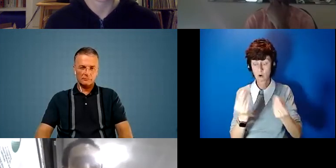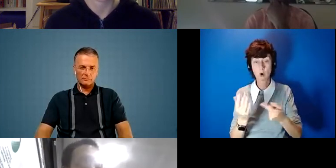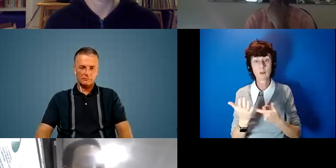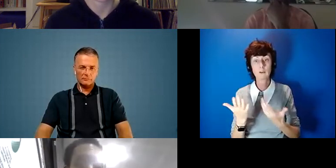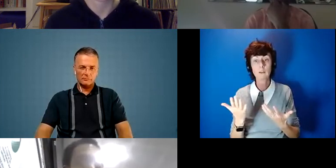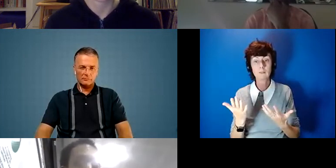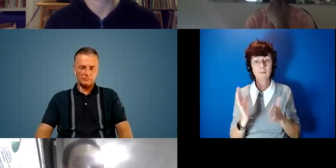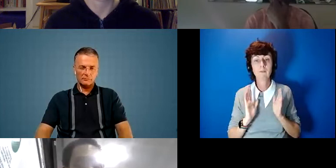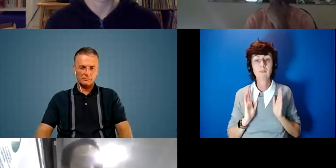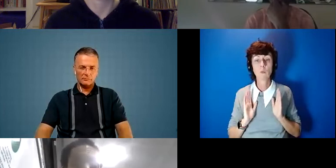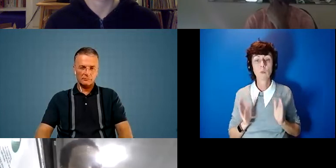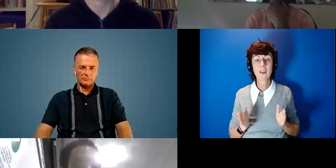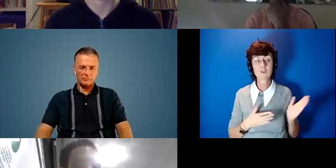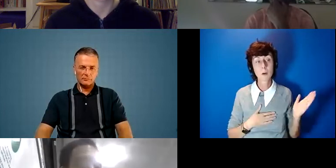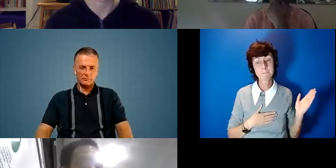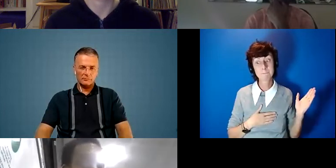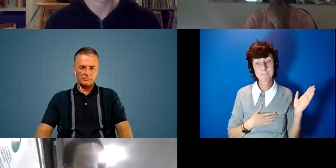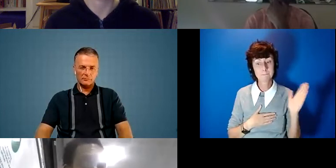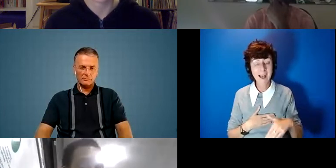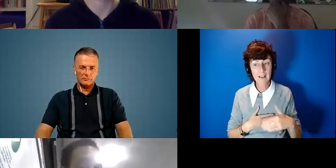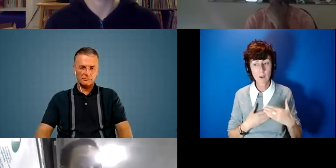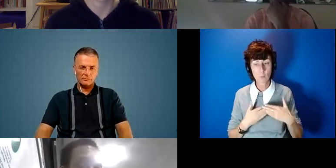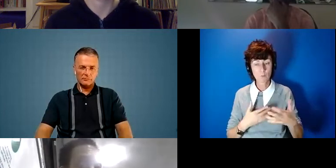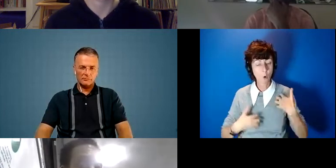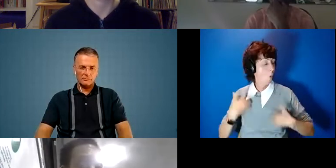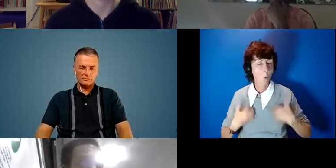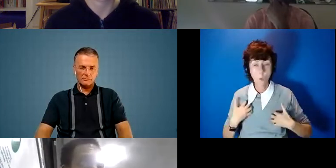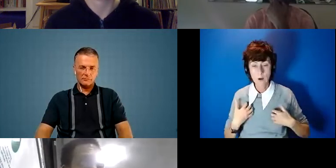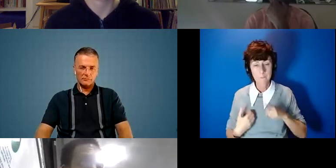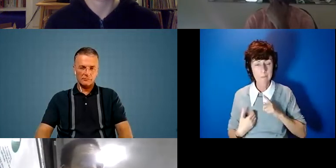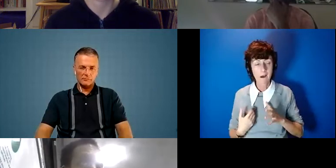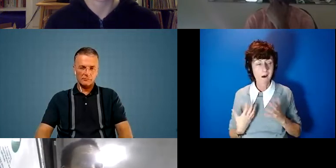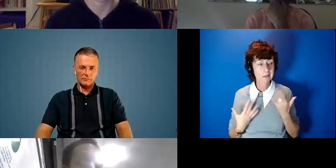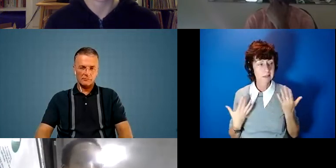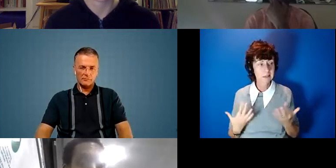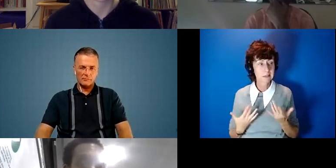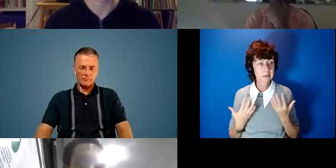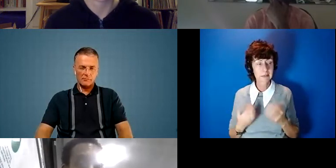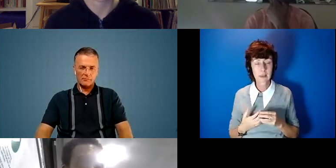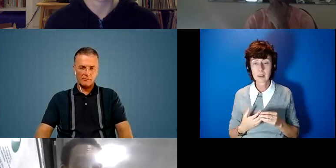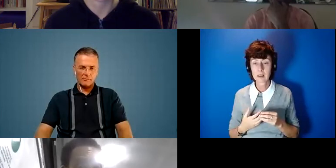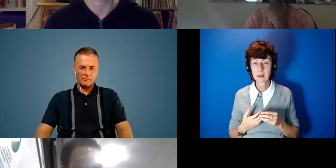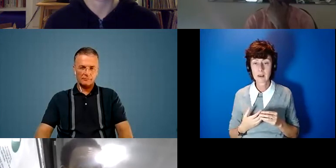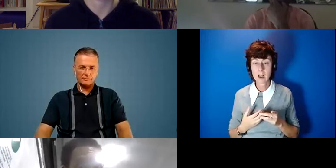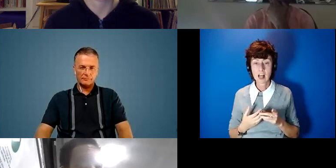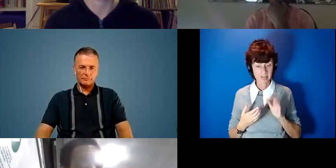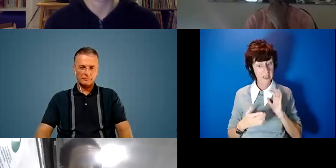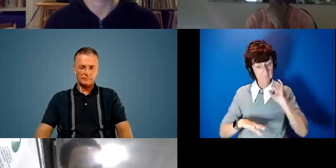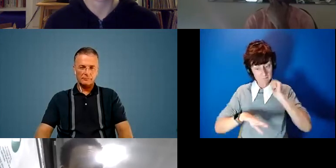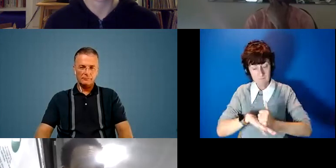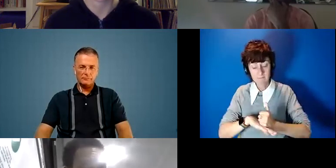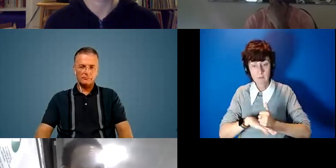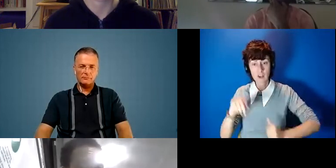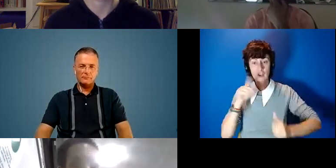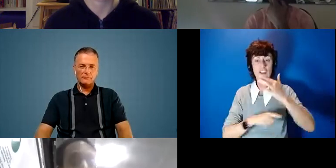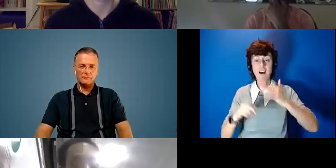have to really bring these things back with almost a bit more vigor because actually these are the kind of um the cement of our societies as well so just wanted